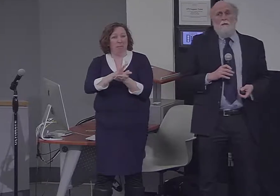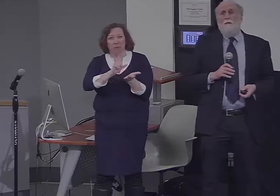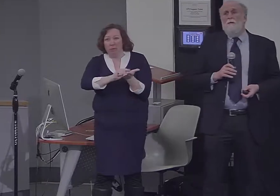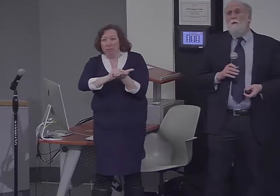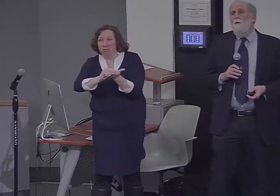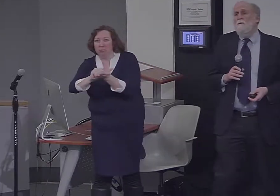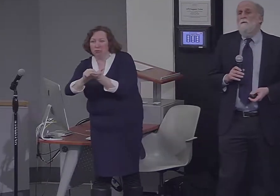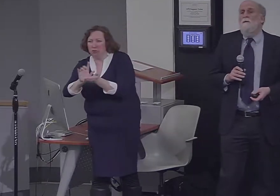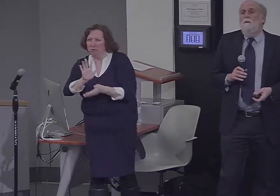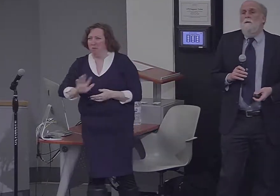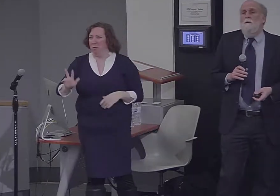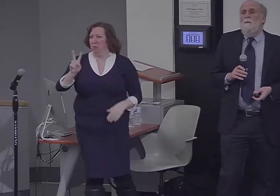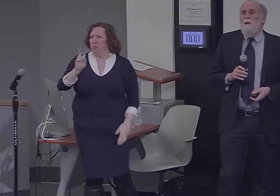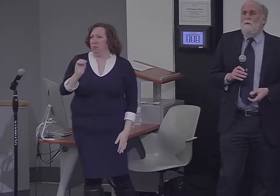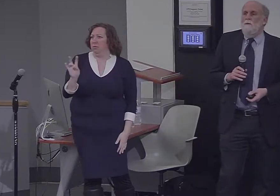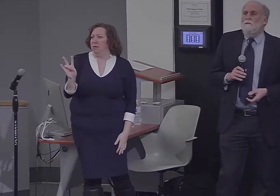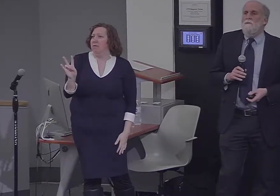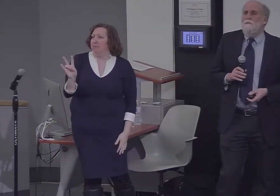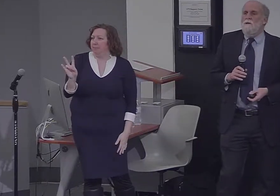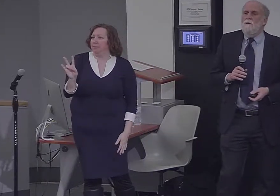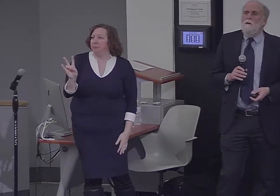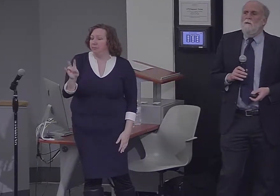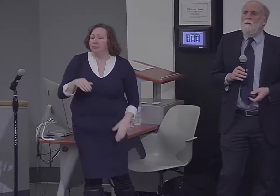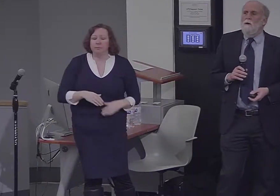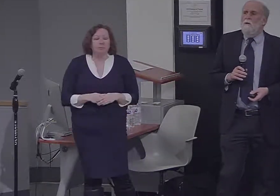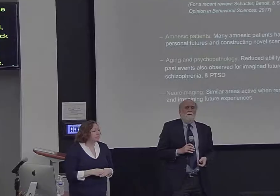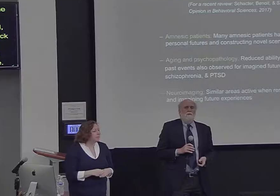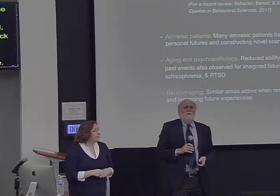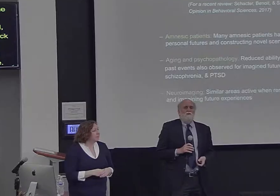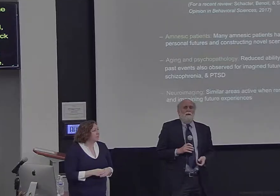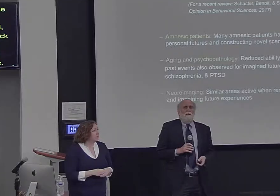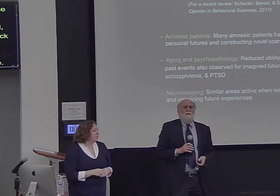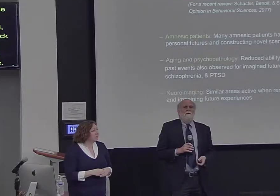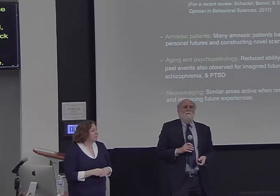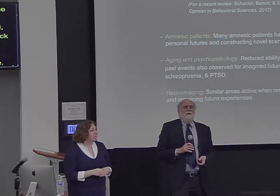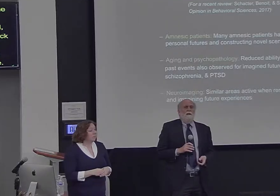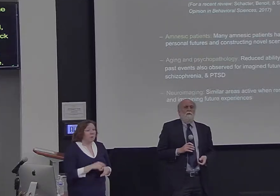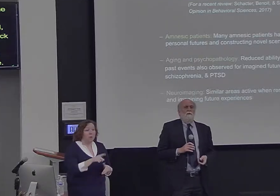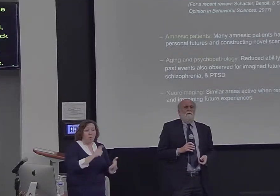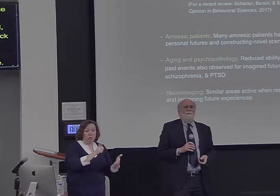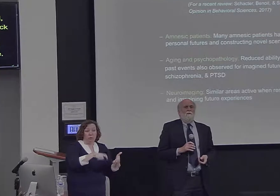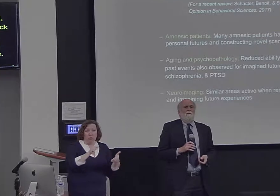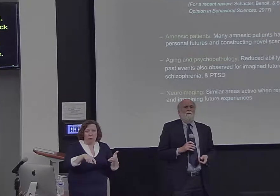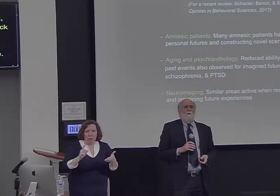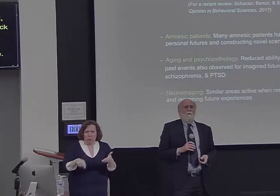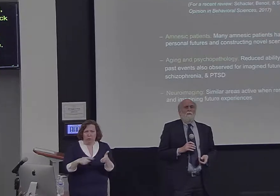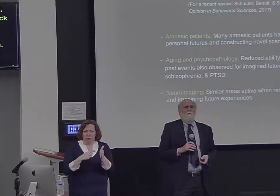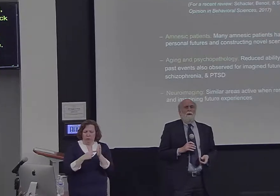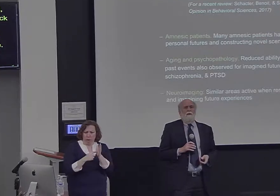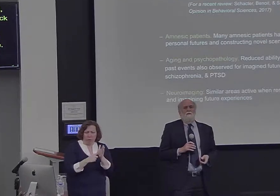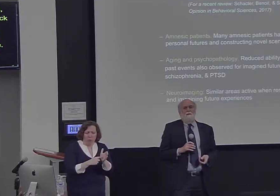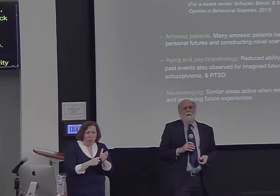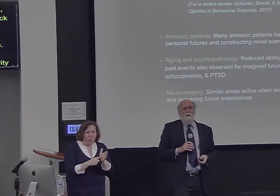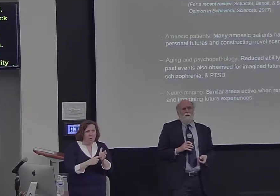those papers showed are striking similarities between remembering the past and imagining